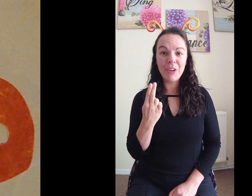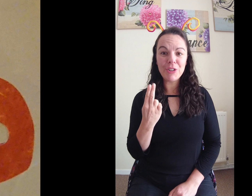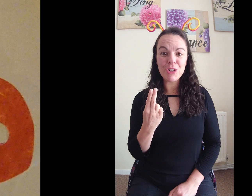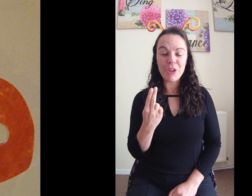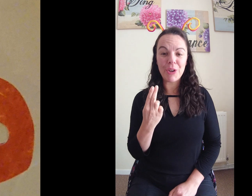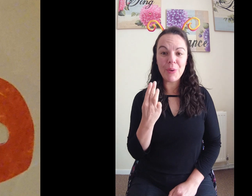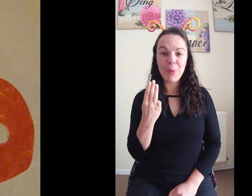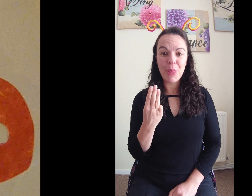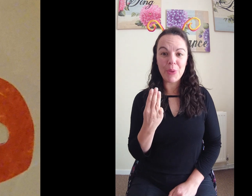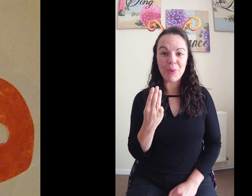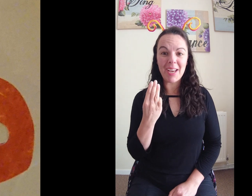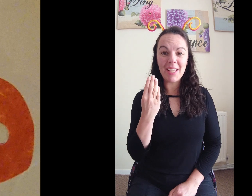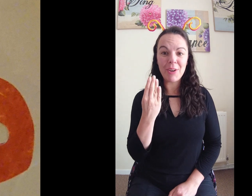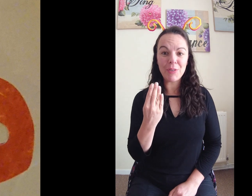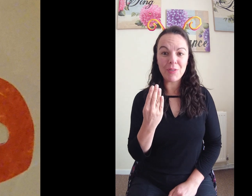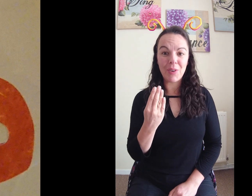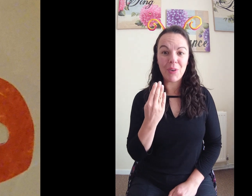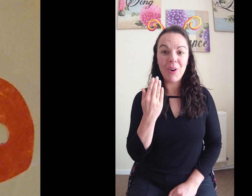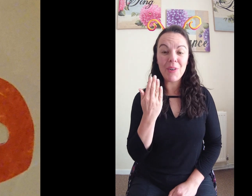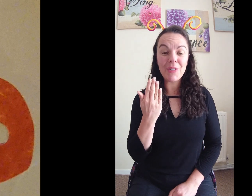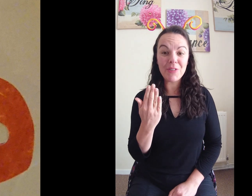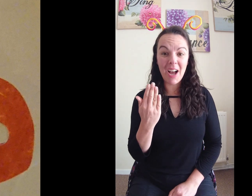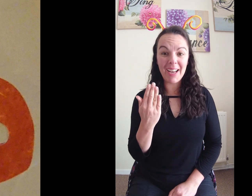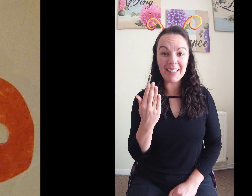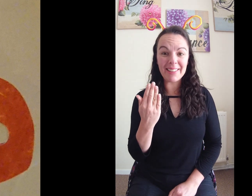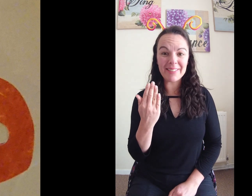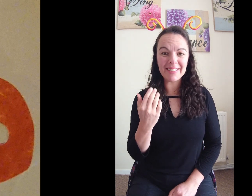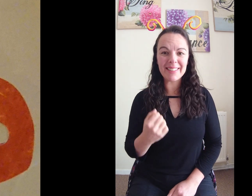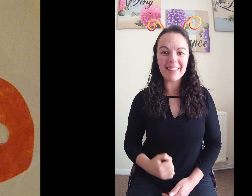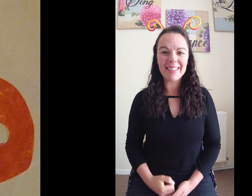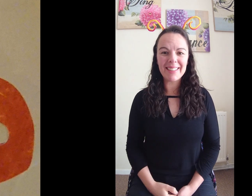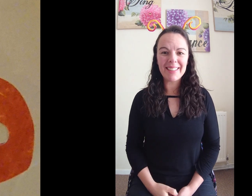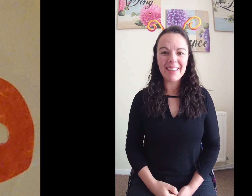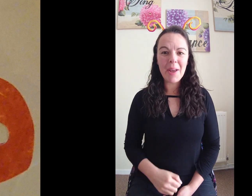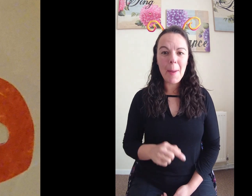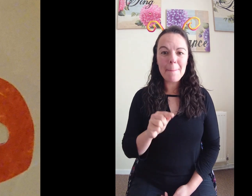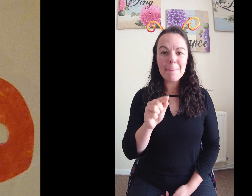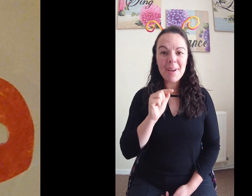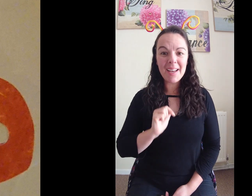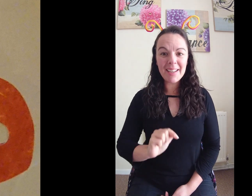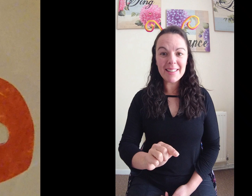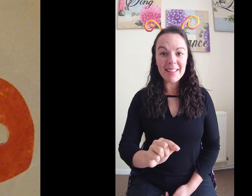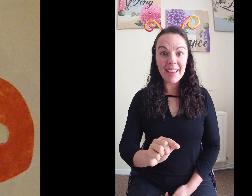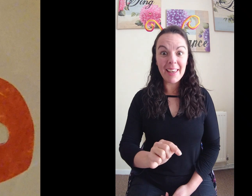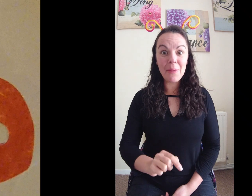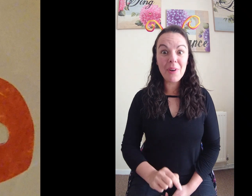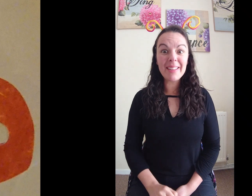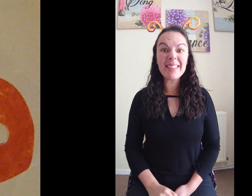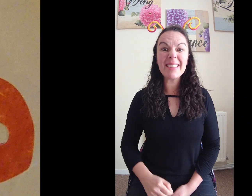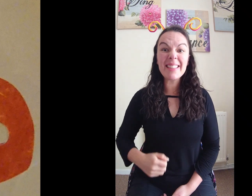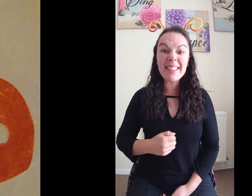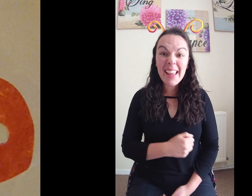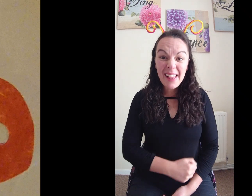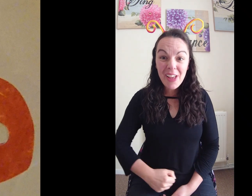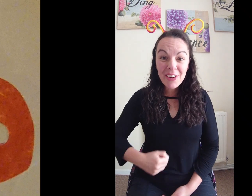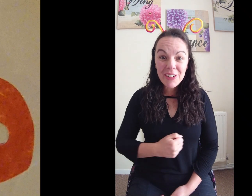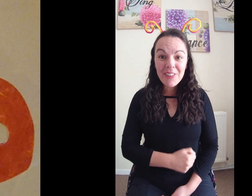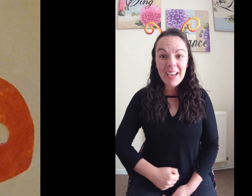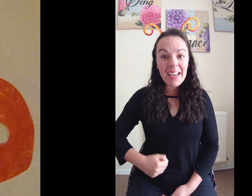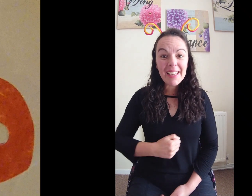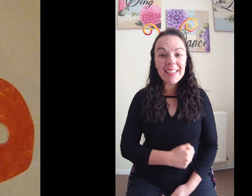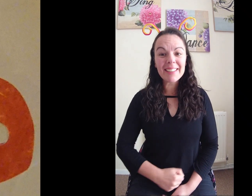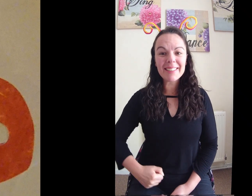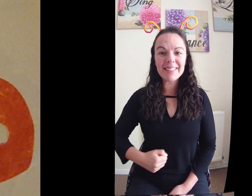One! Two! Three! Four! Five! But he was still